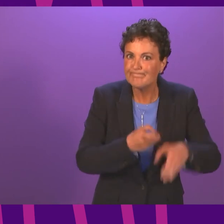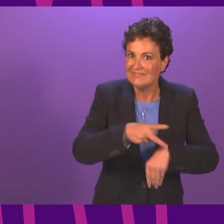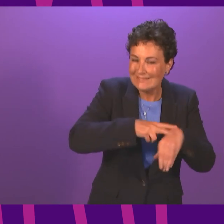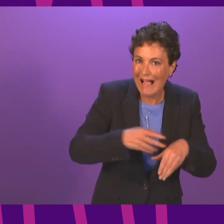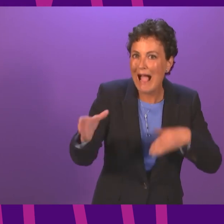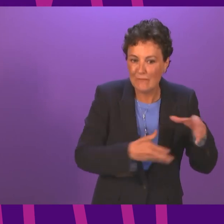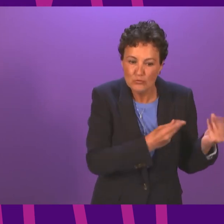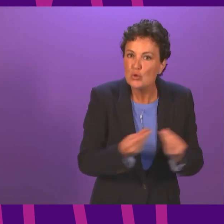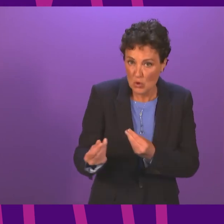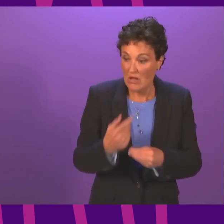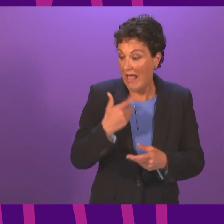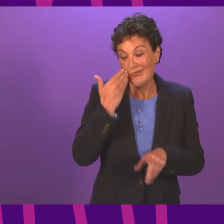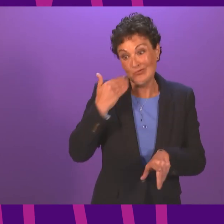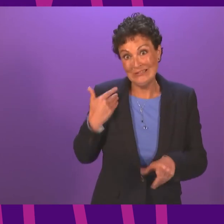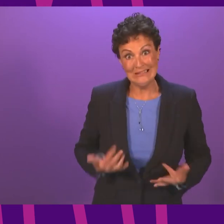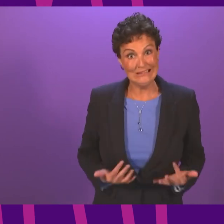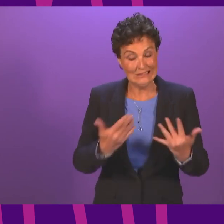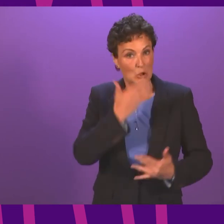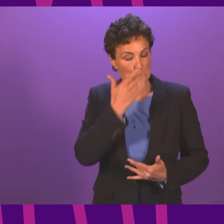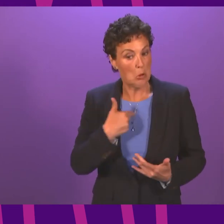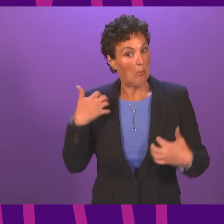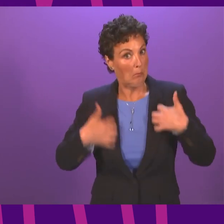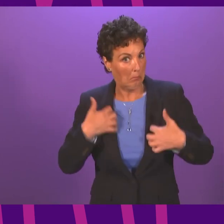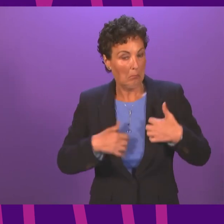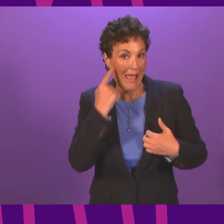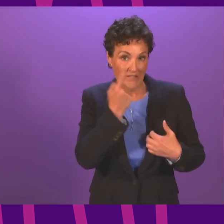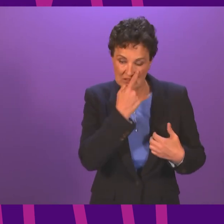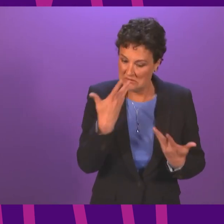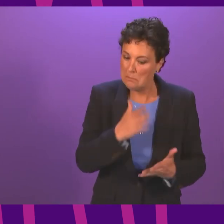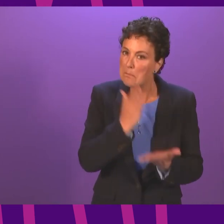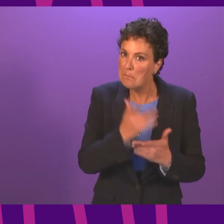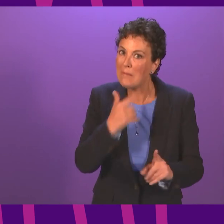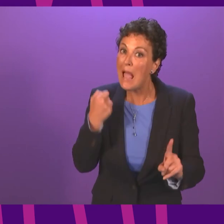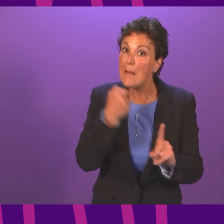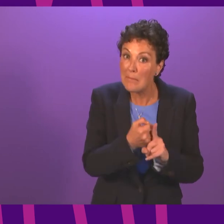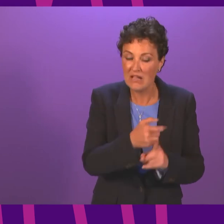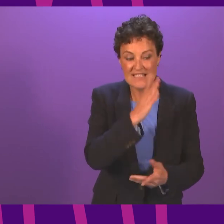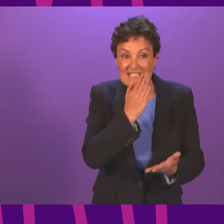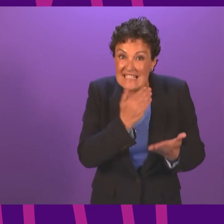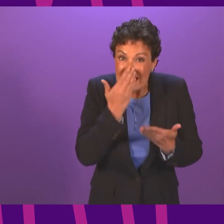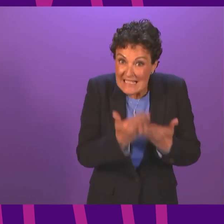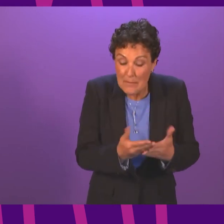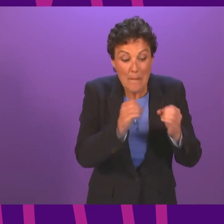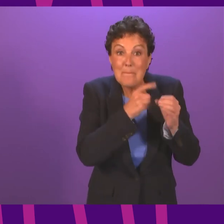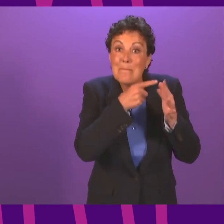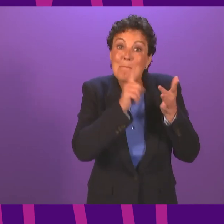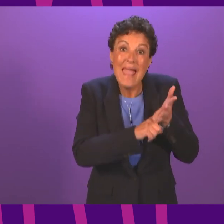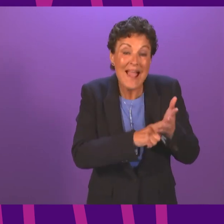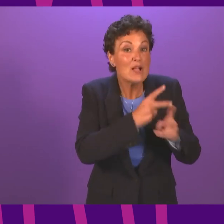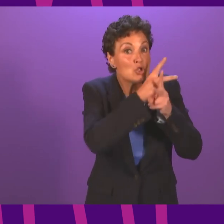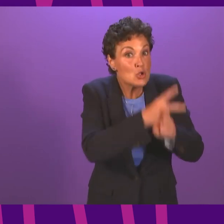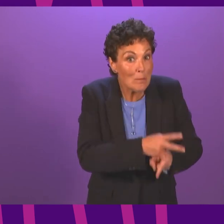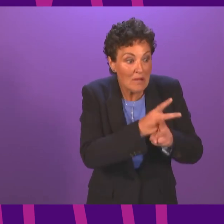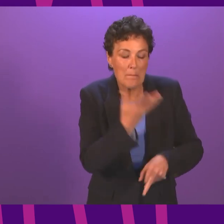supervision and the latest statistics show encouraging evidence of impact with the highest level of use of bail supervision in seven